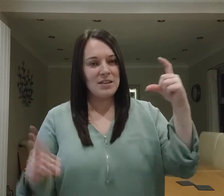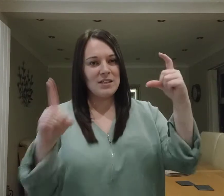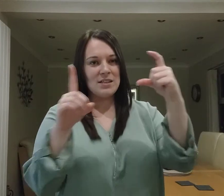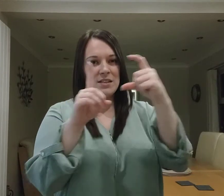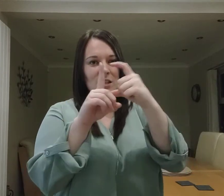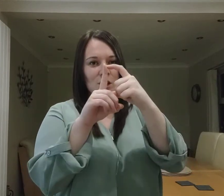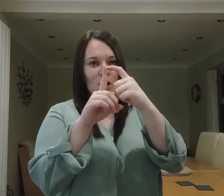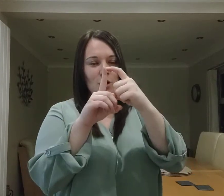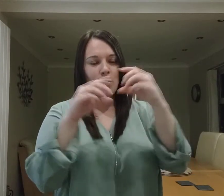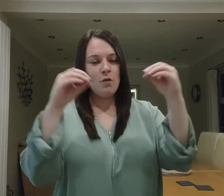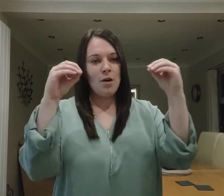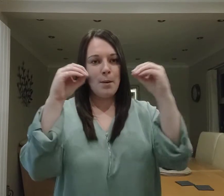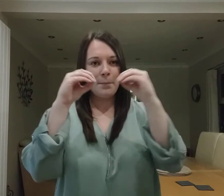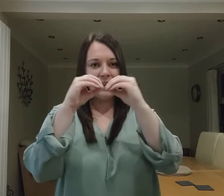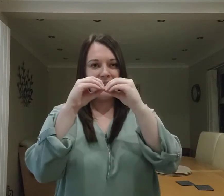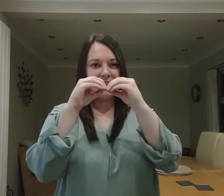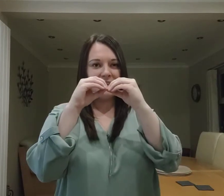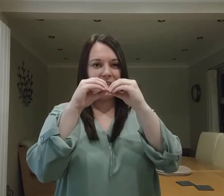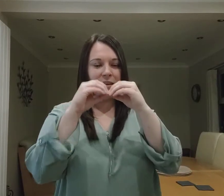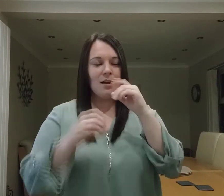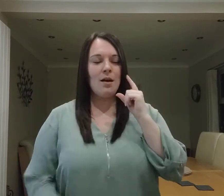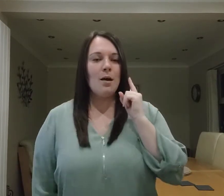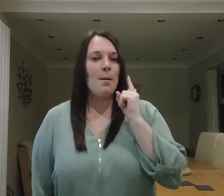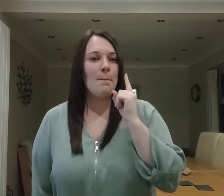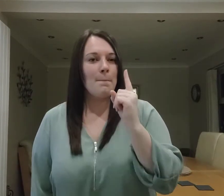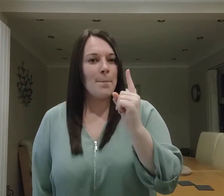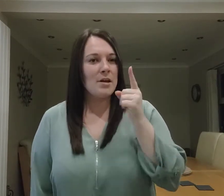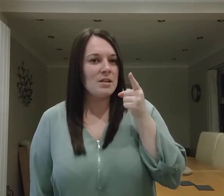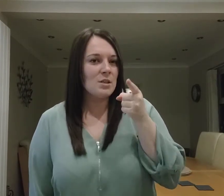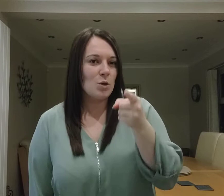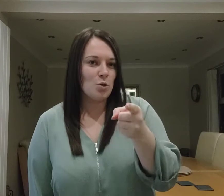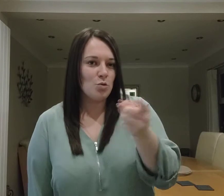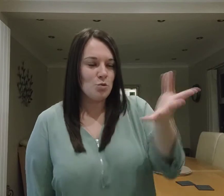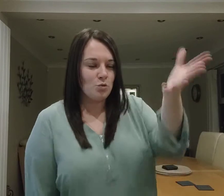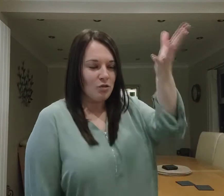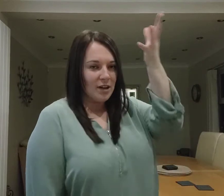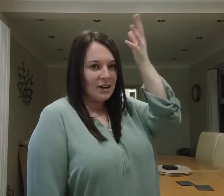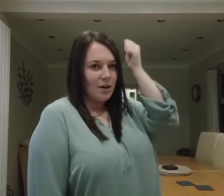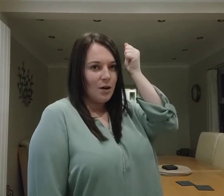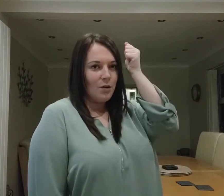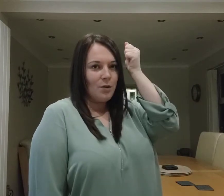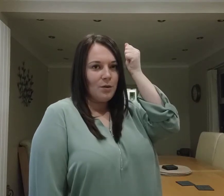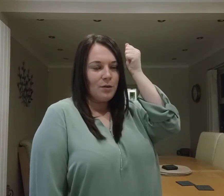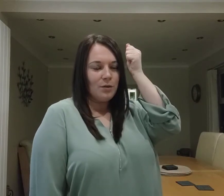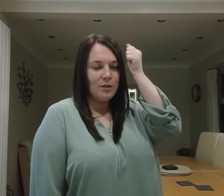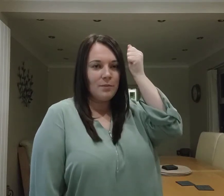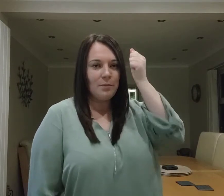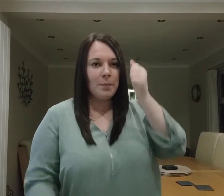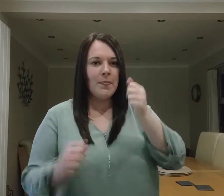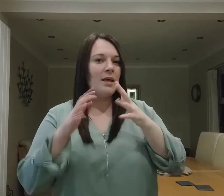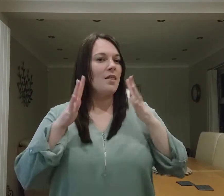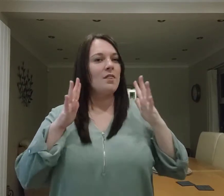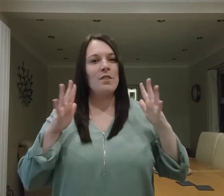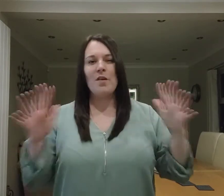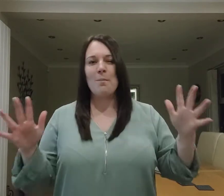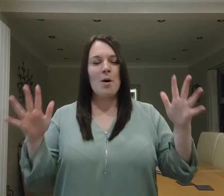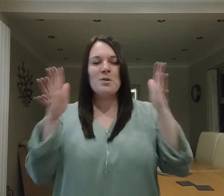and Donber and Blitzen, but do you recall the most